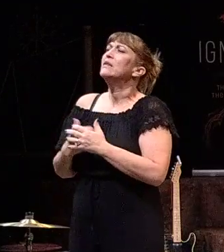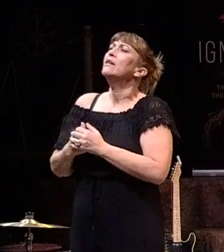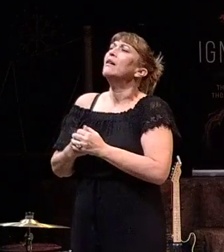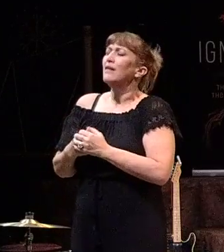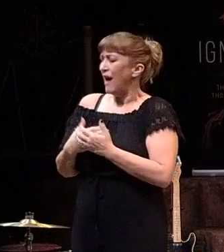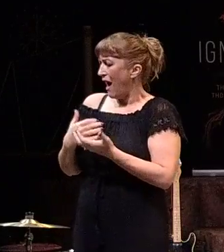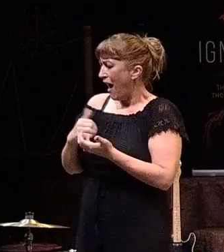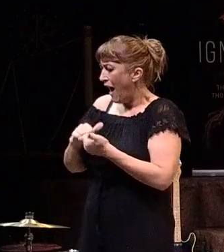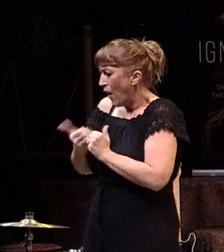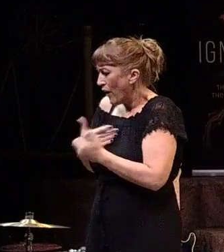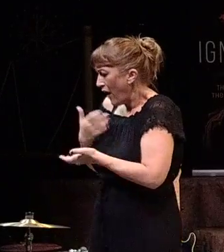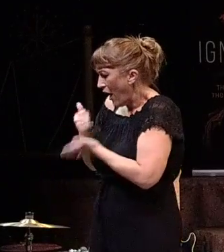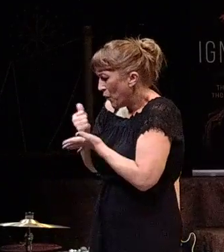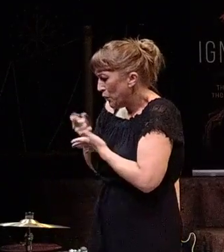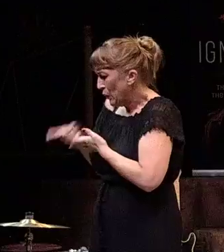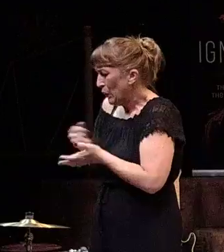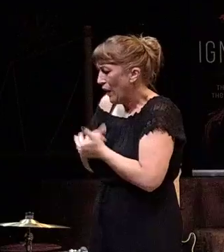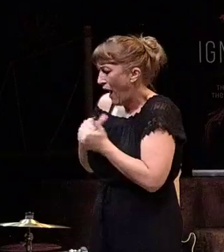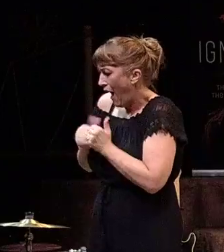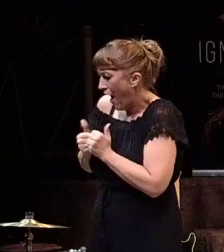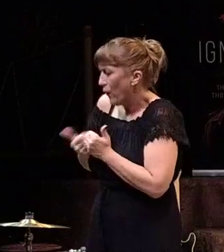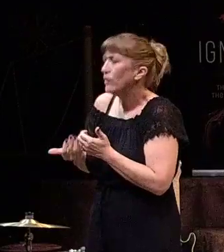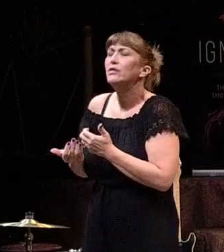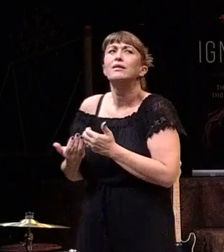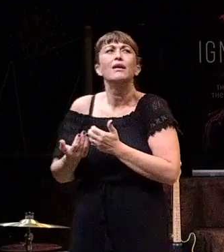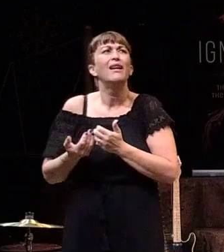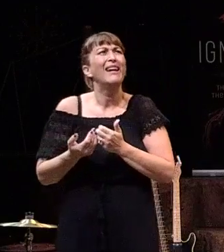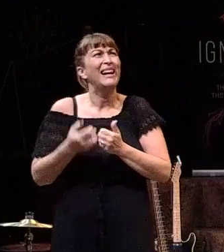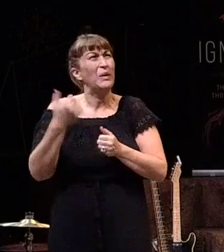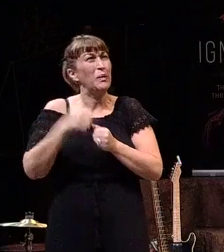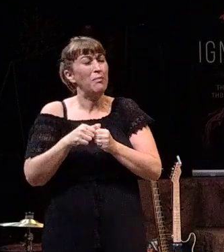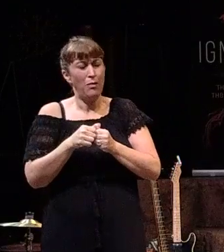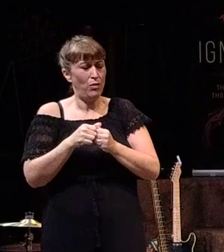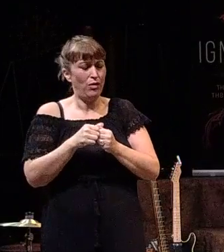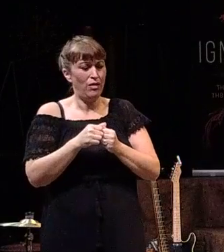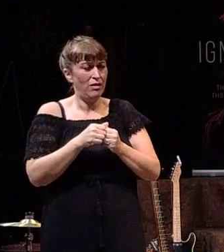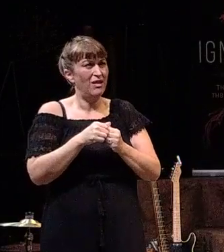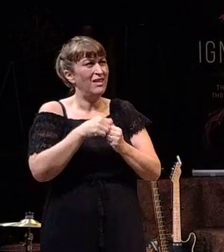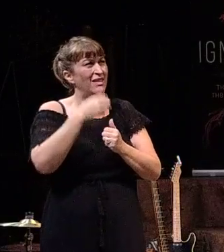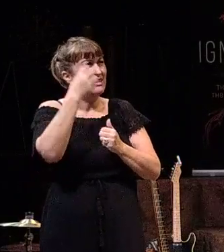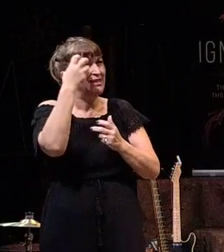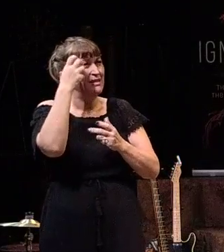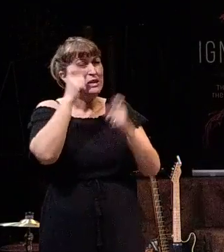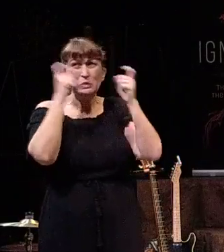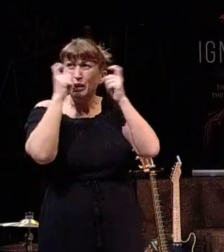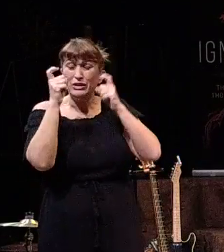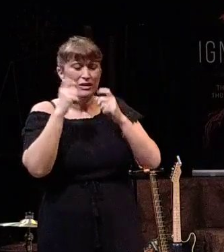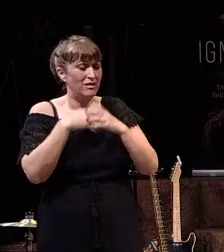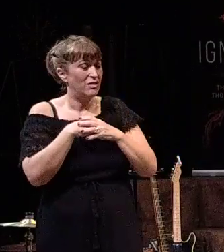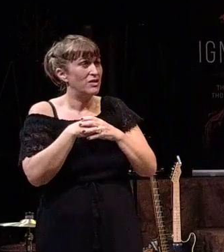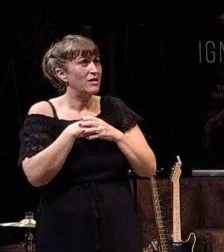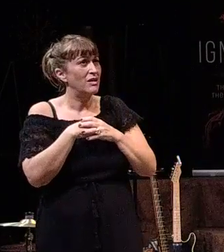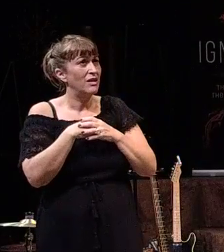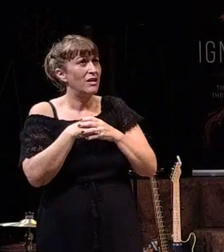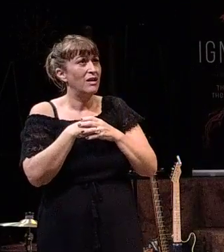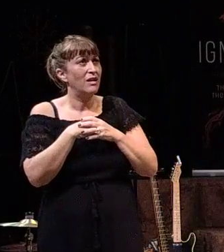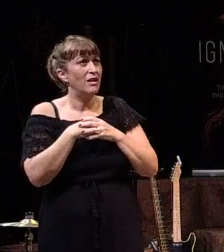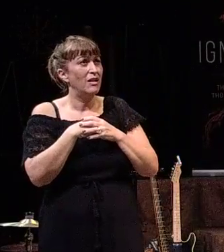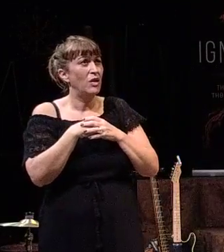How can I help you? And I remember the look on his face. It was just